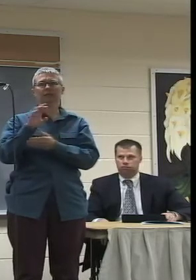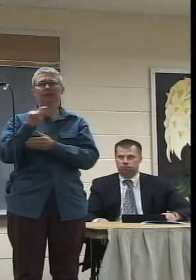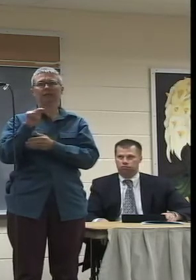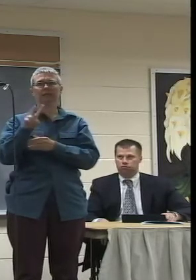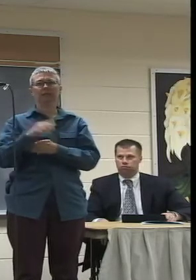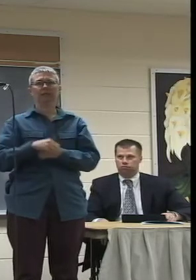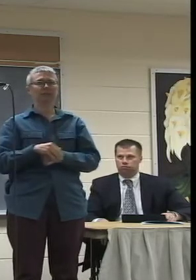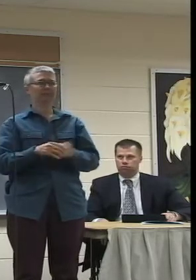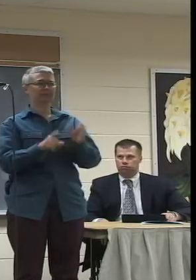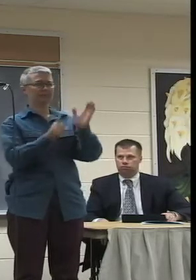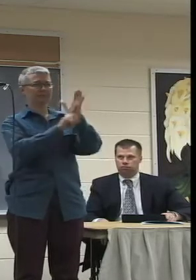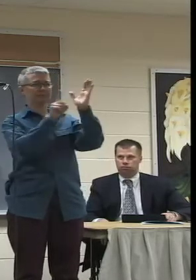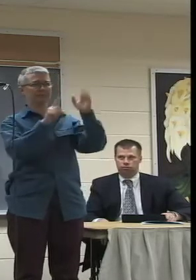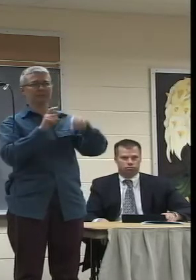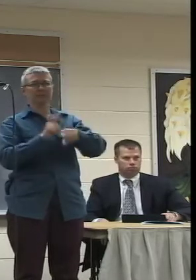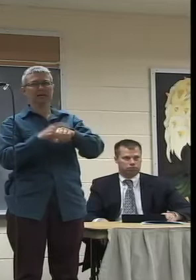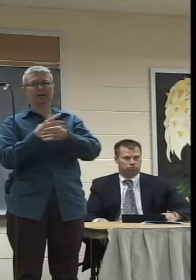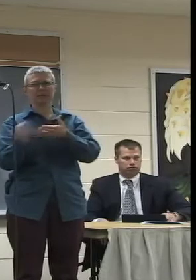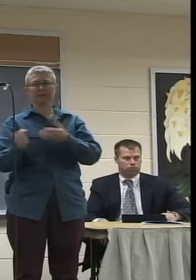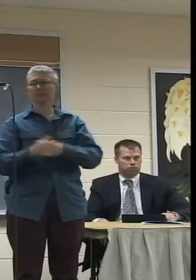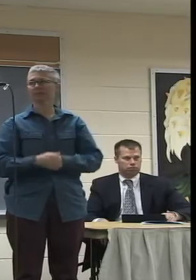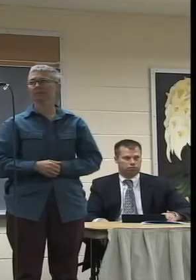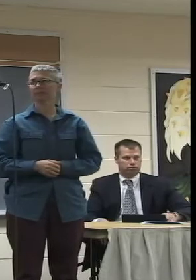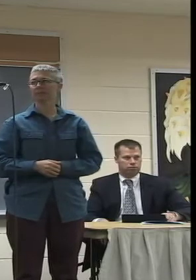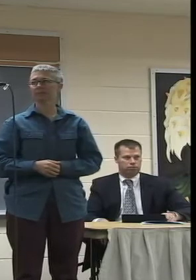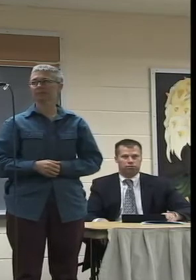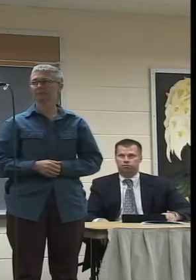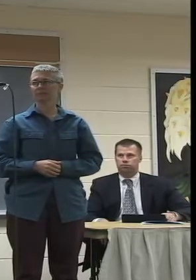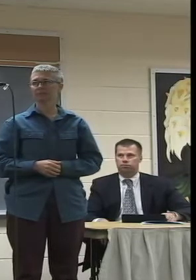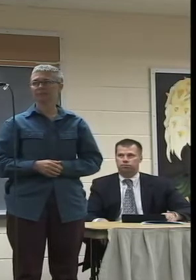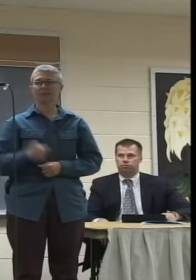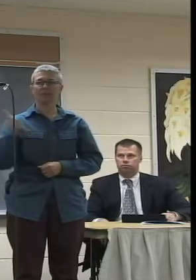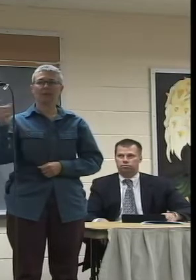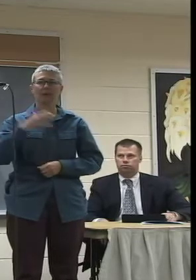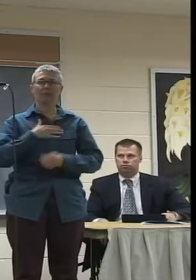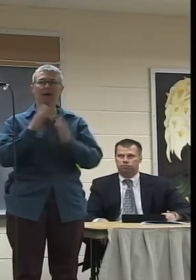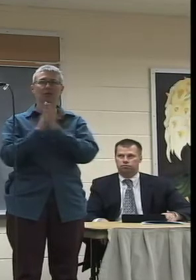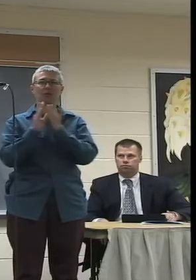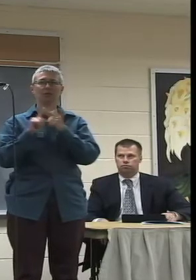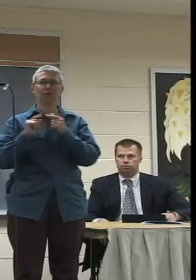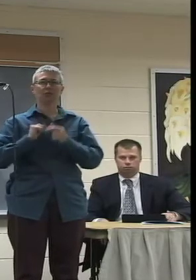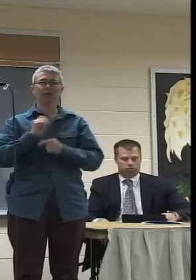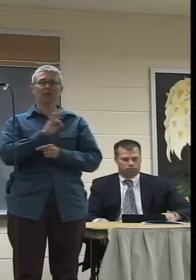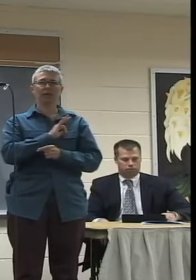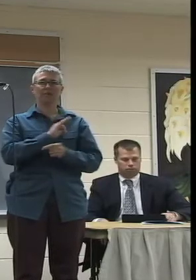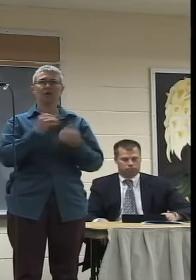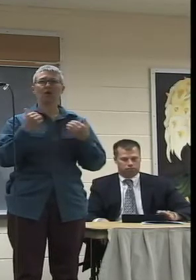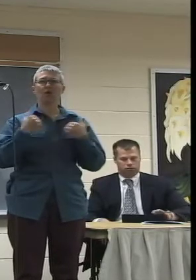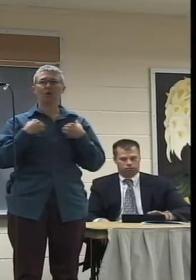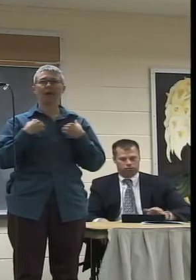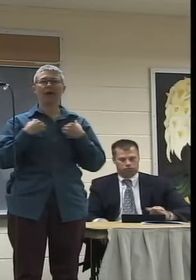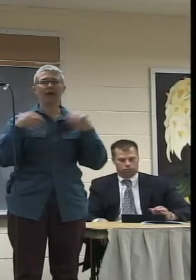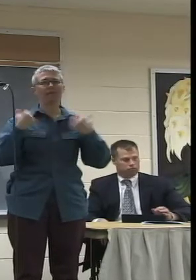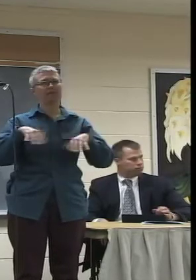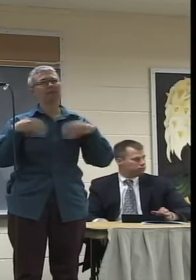to the staff. We have a vibrant community. Speaking of values, we